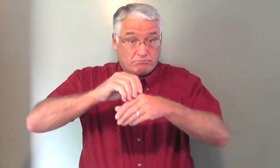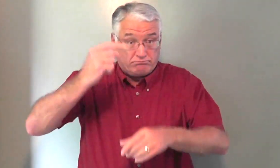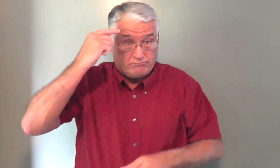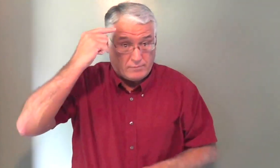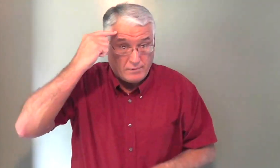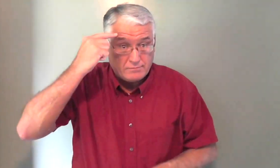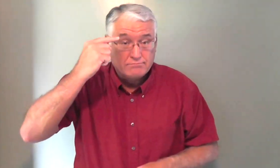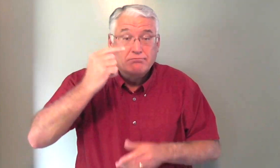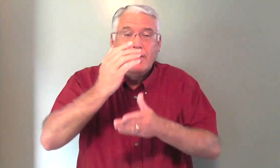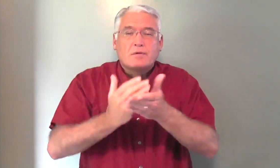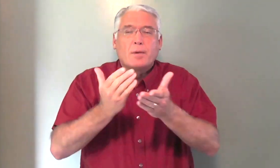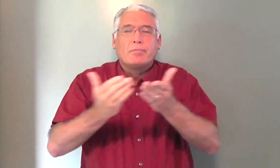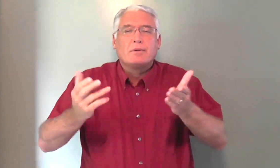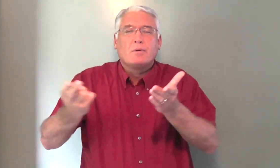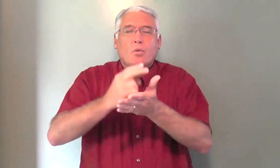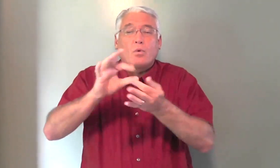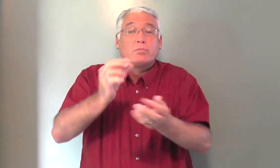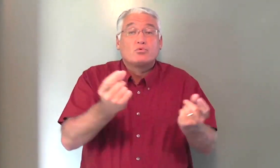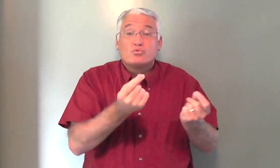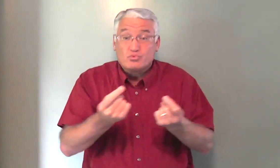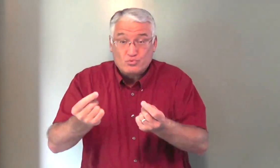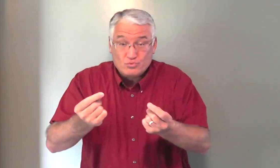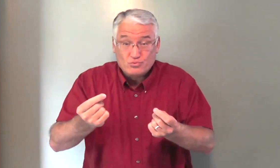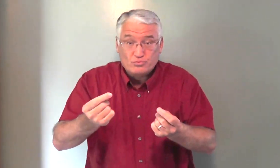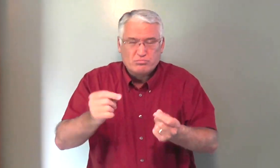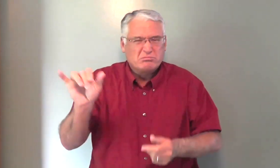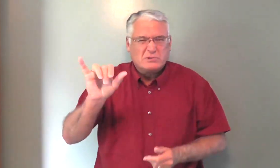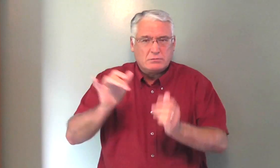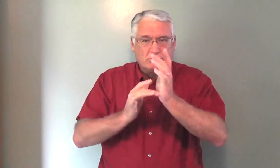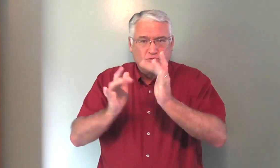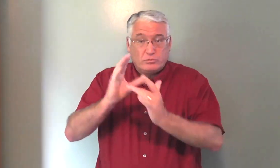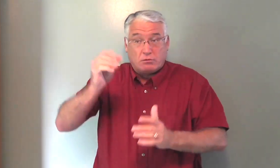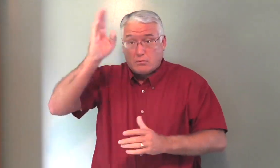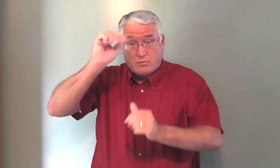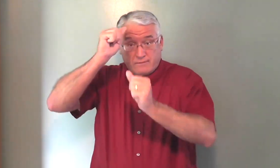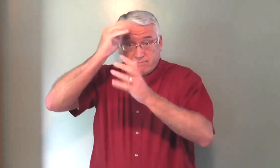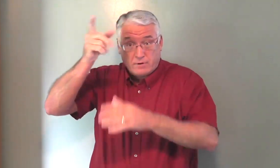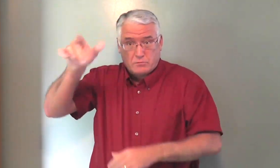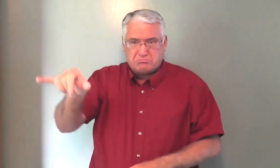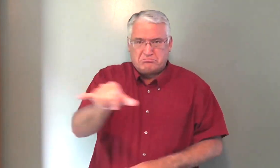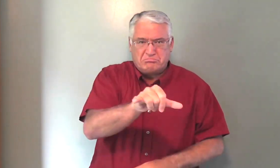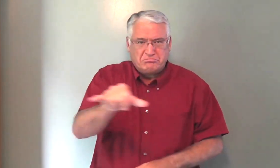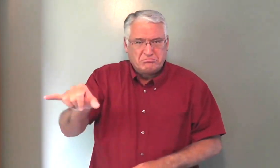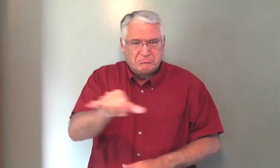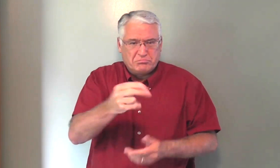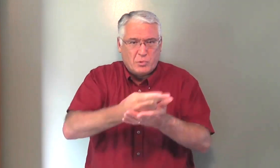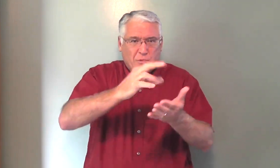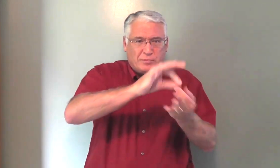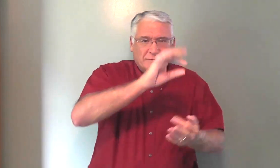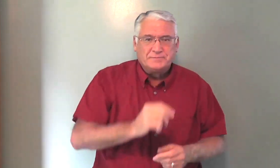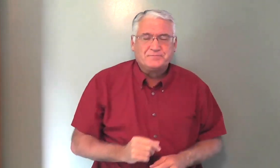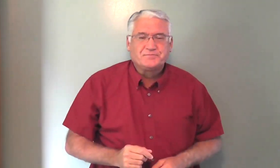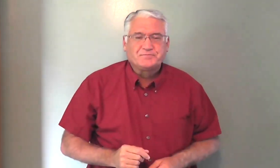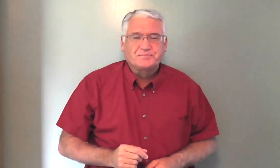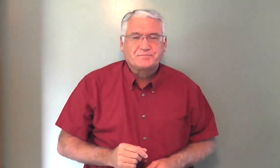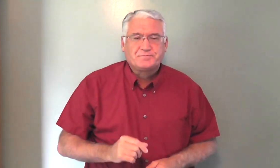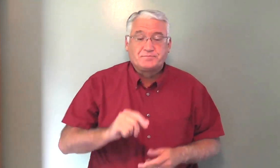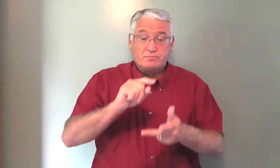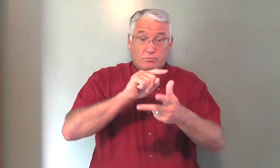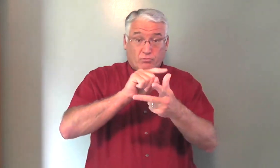Keep in mind that the Holy Spirit, what he does, is the same as God, the Father, and Jesus,